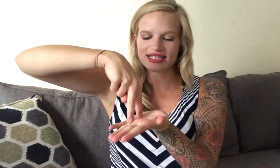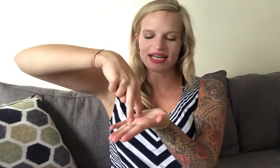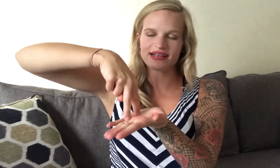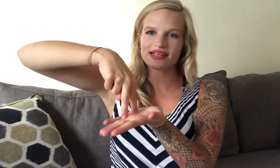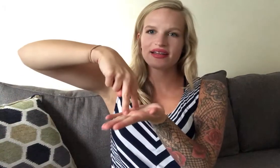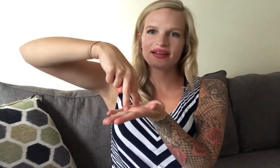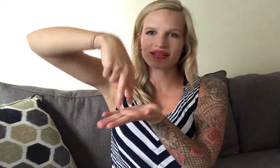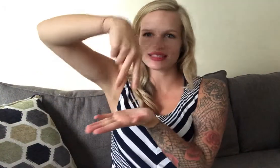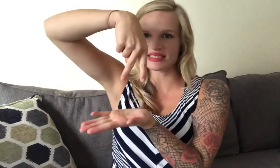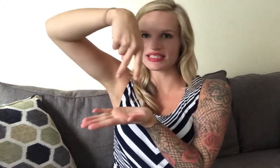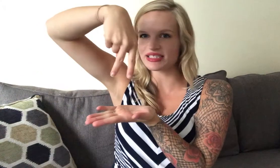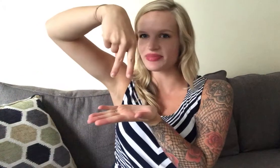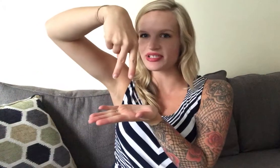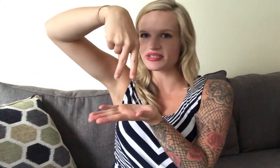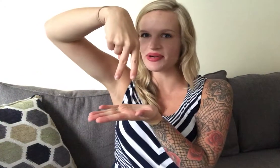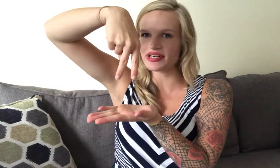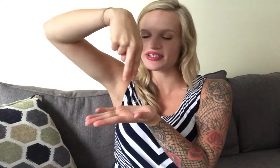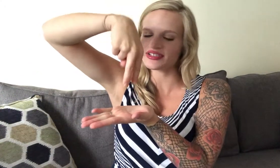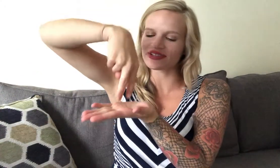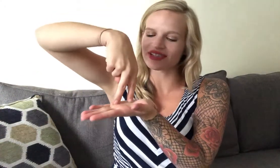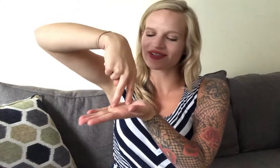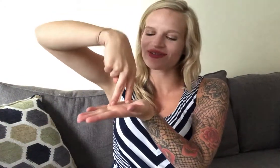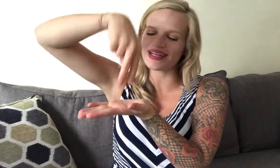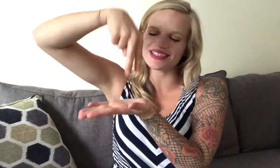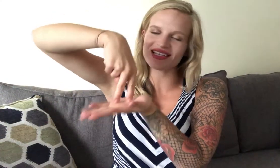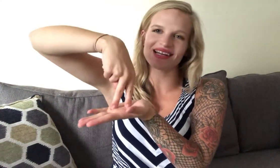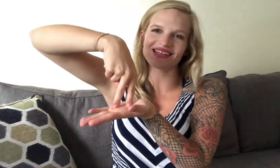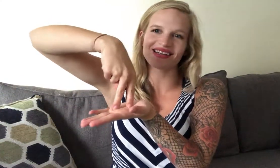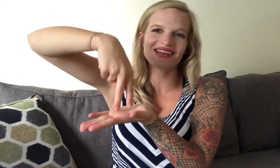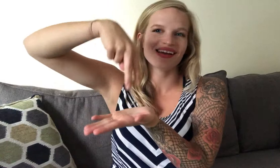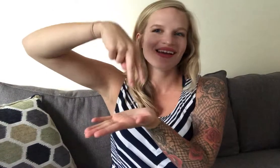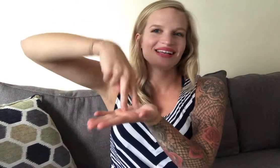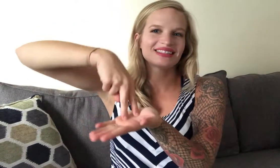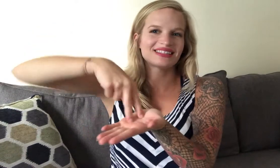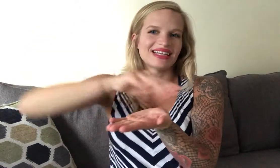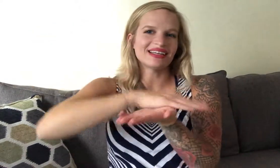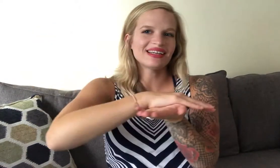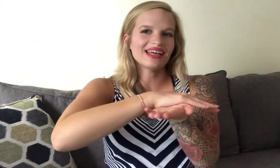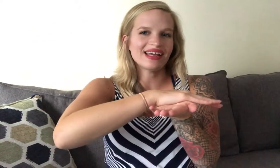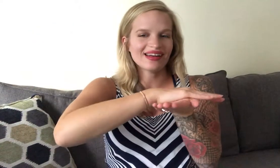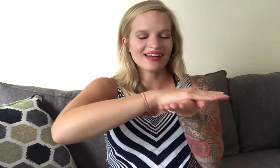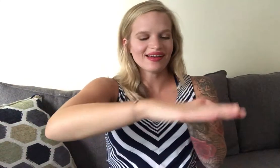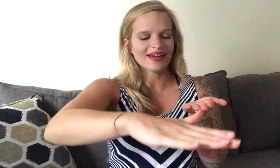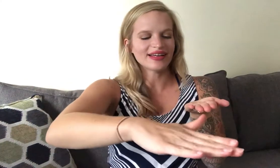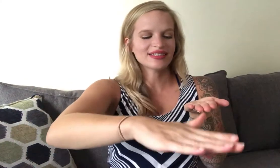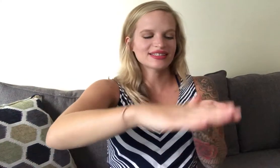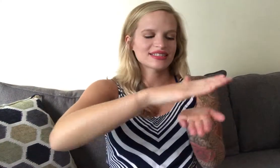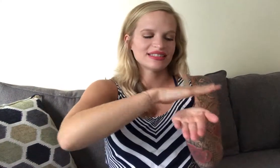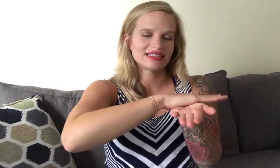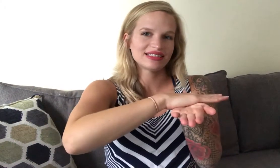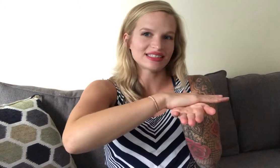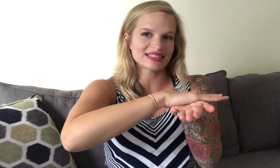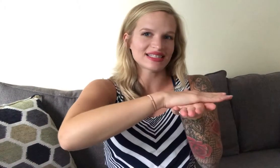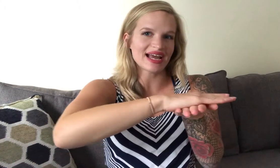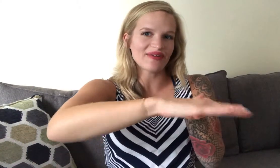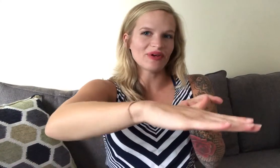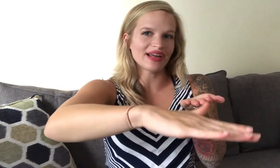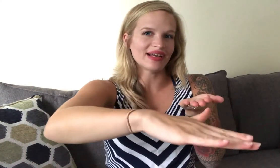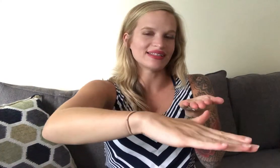standing this is just a person marker so it's their two legs standing standing in a nice just slide one hand